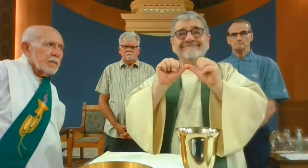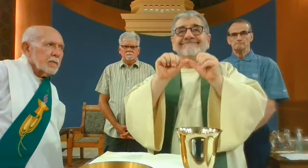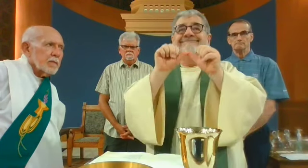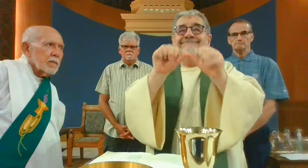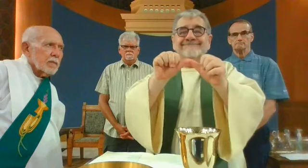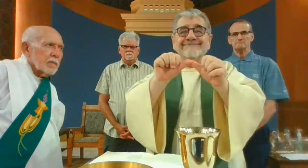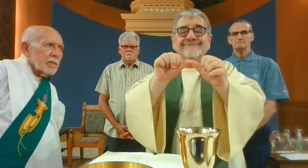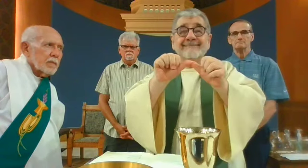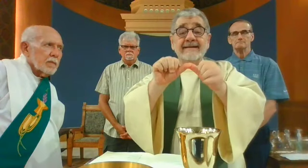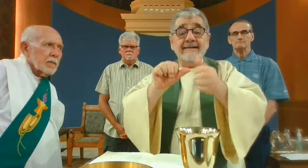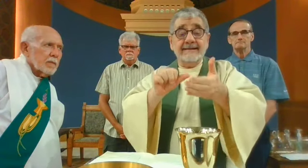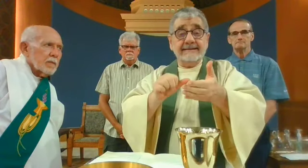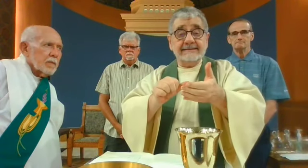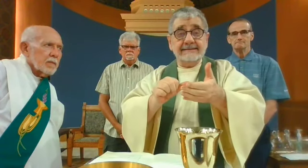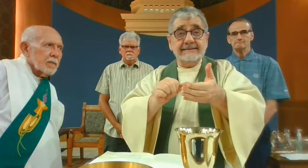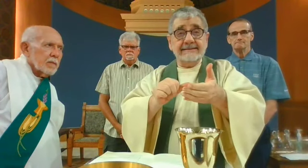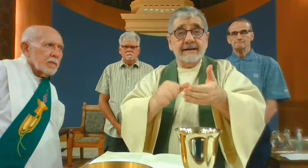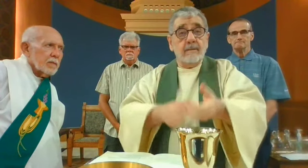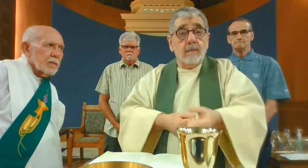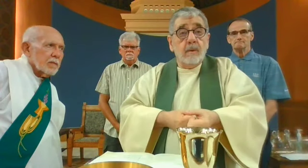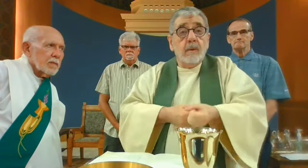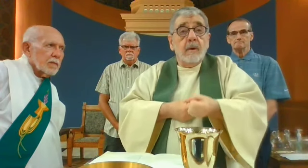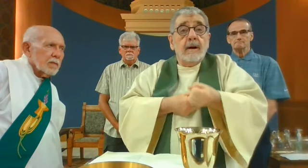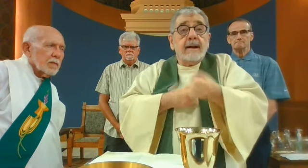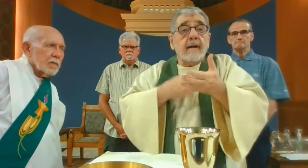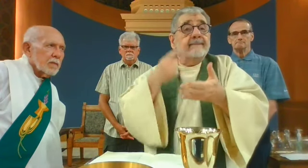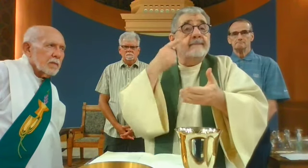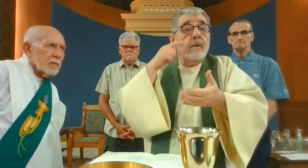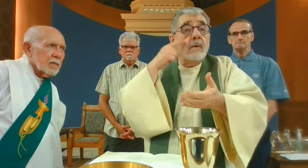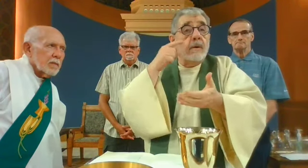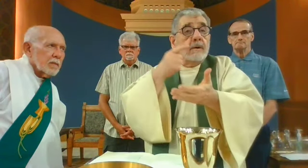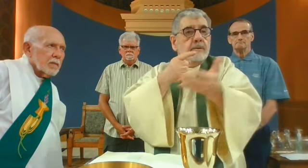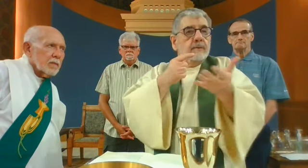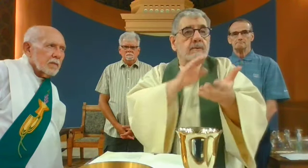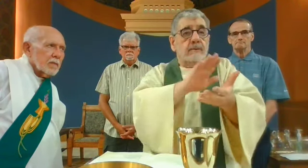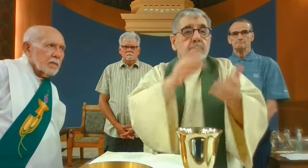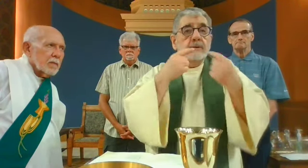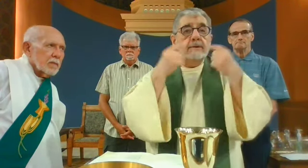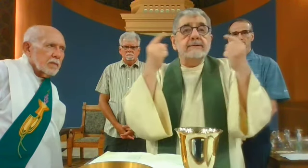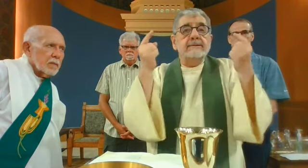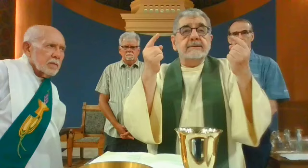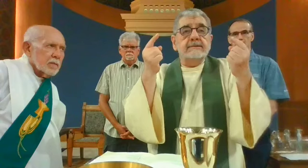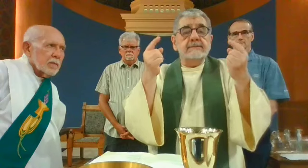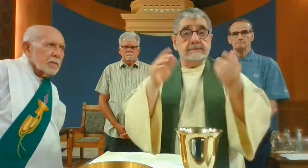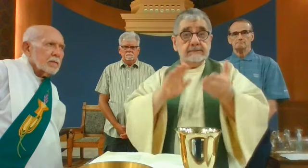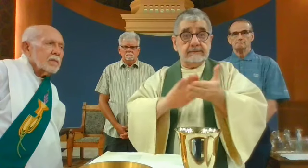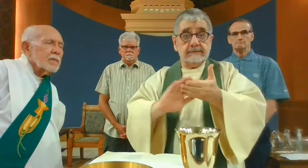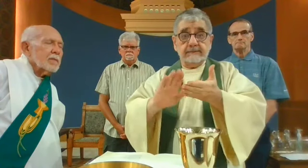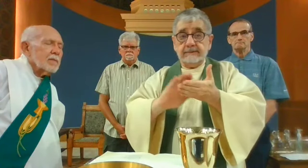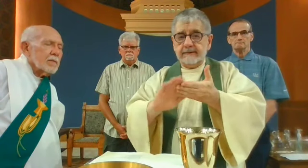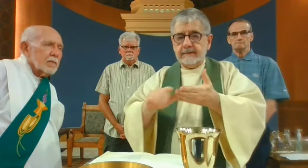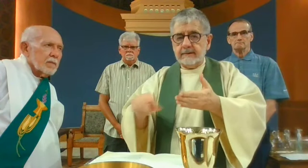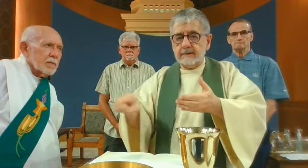and eternal covenant, which will be poured out for you and for many